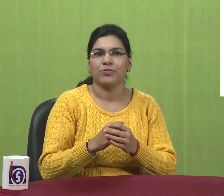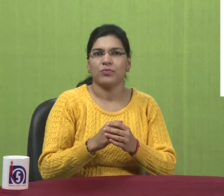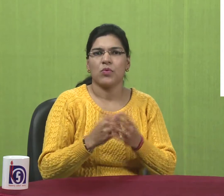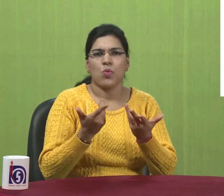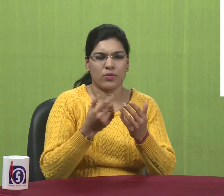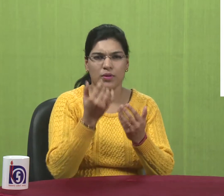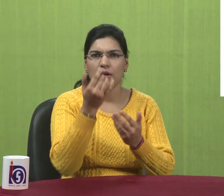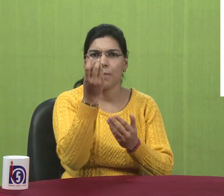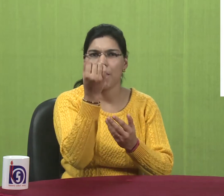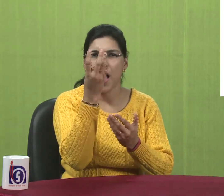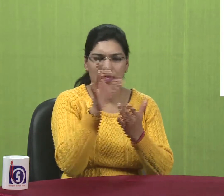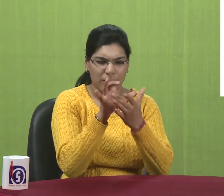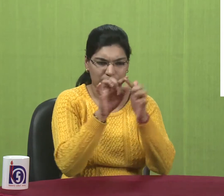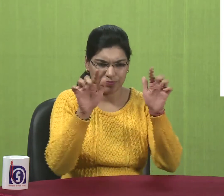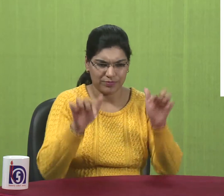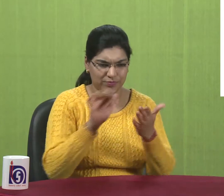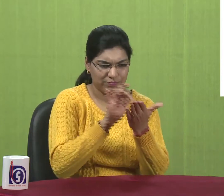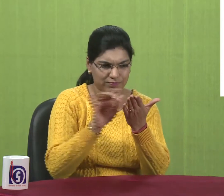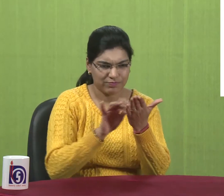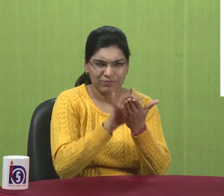notes, calculator.